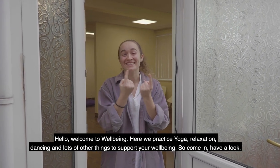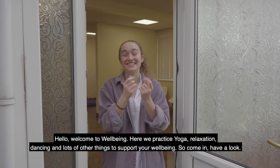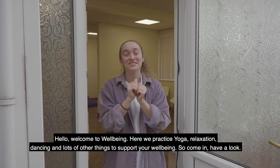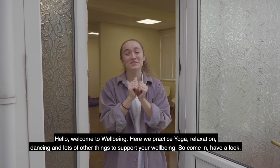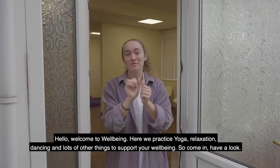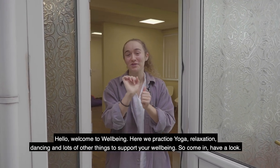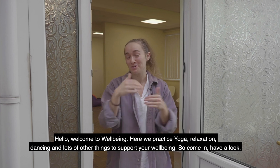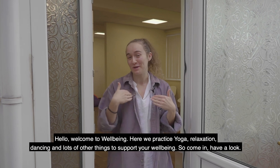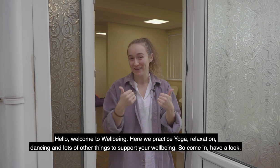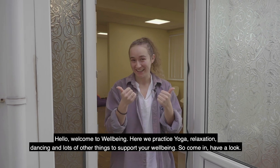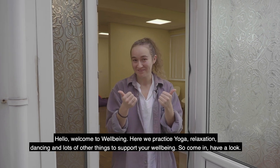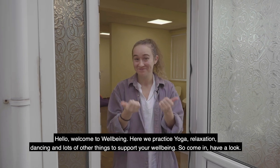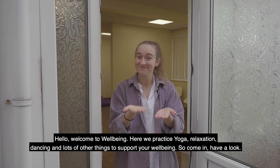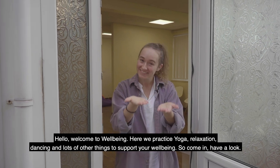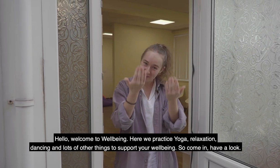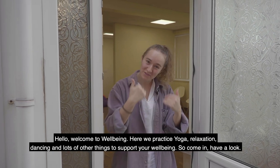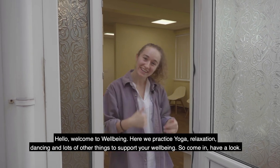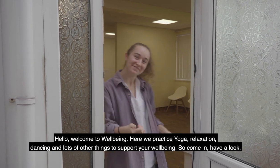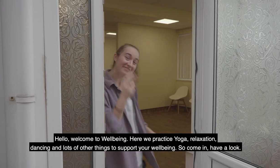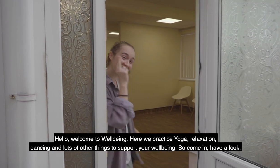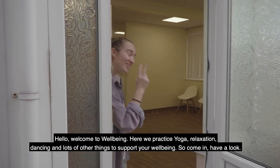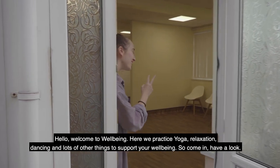to support your wellbeing. So come in. Have a look.